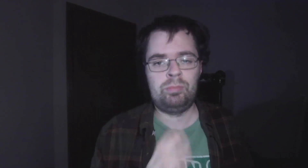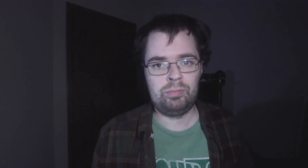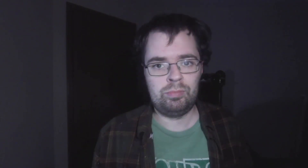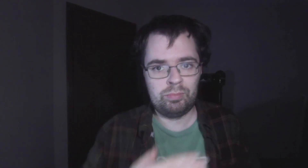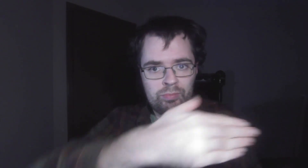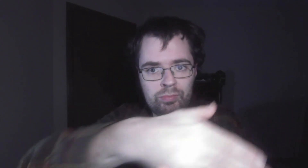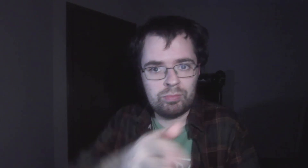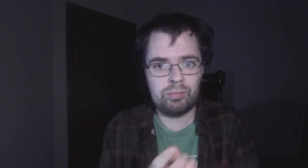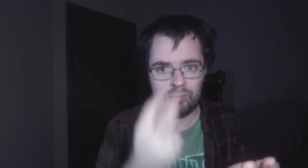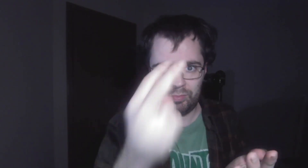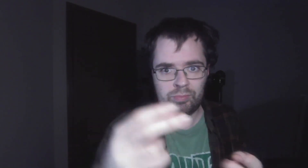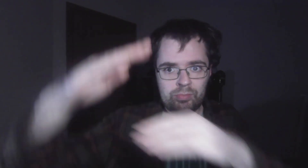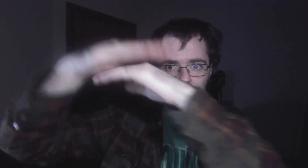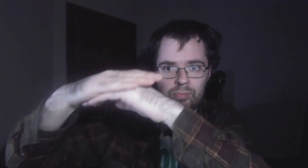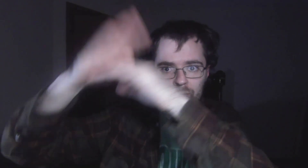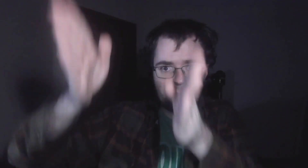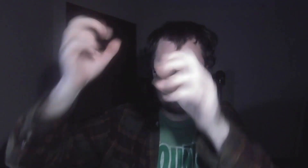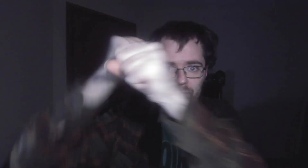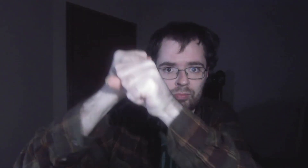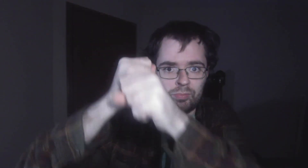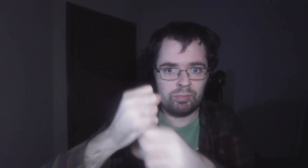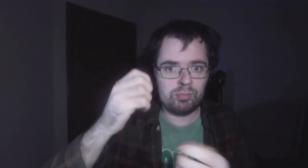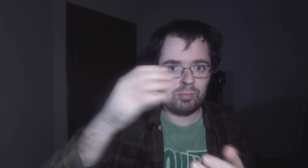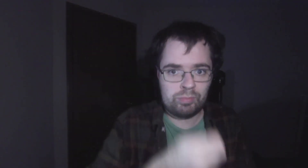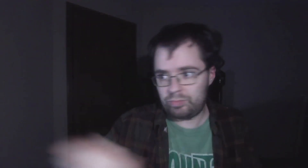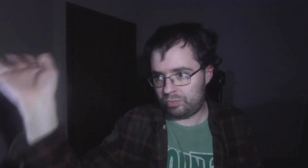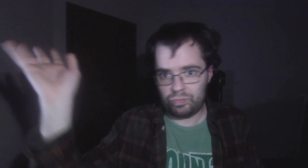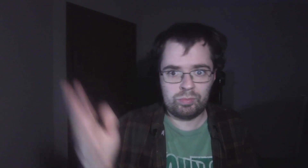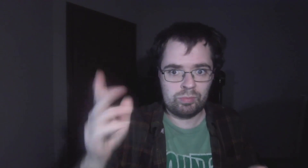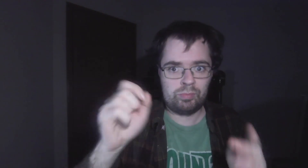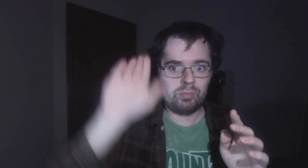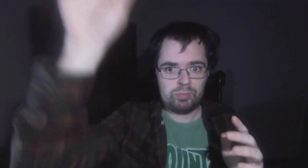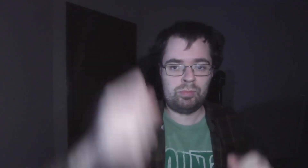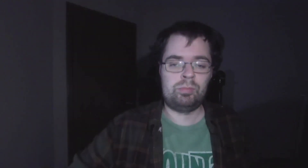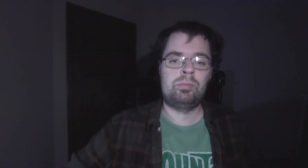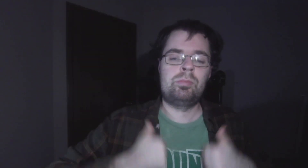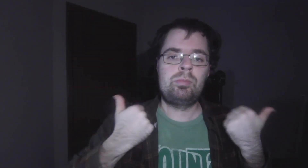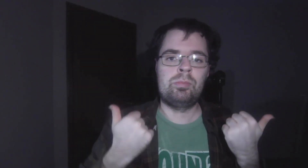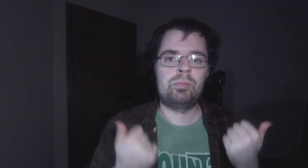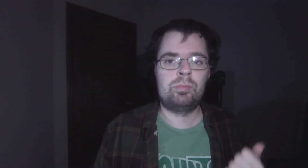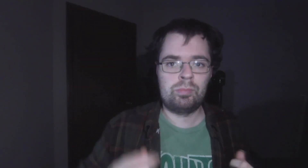Some see a dreamer wasting his life on what can never be.